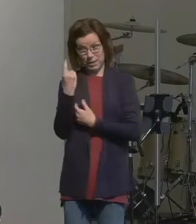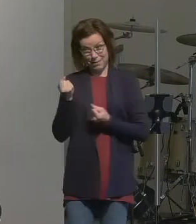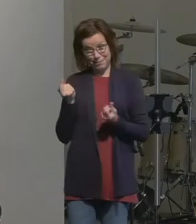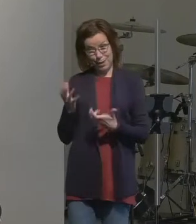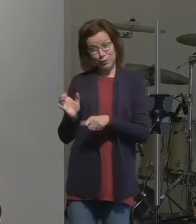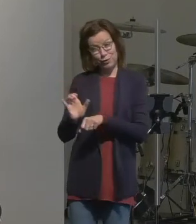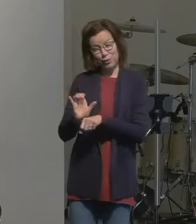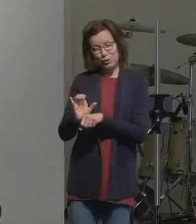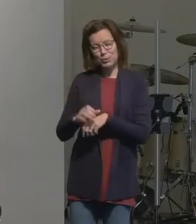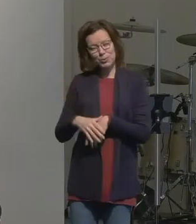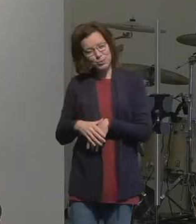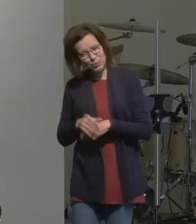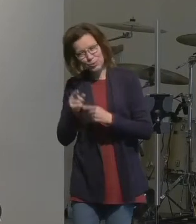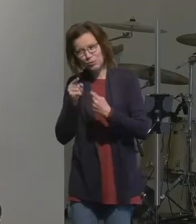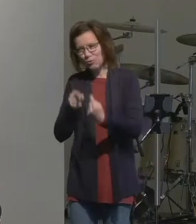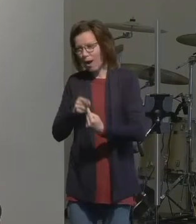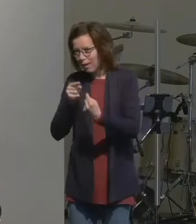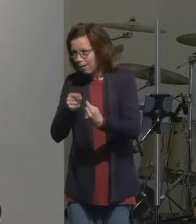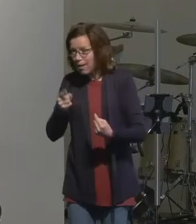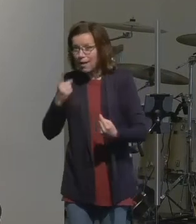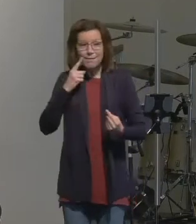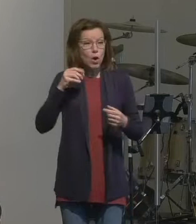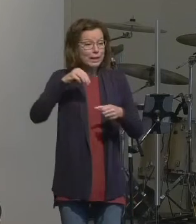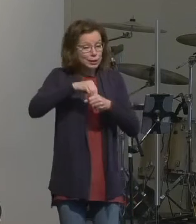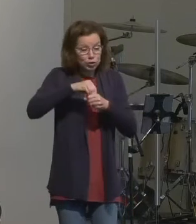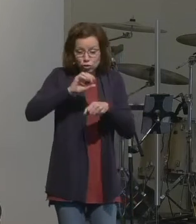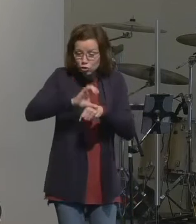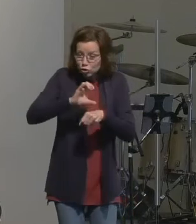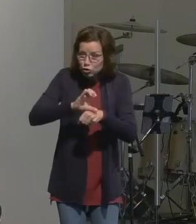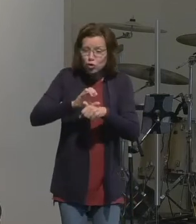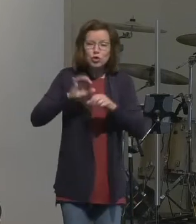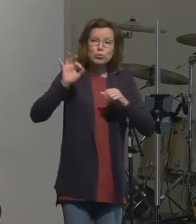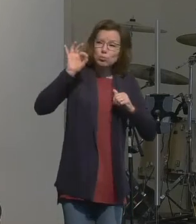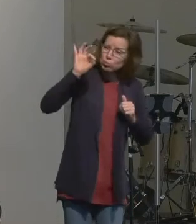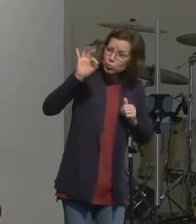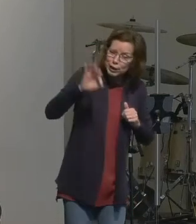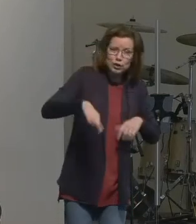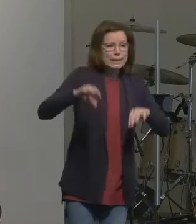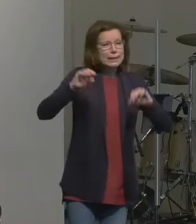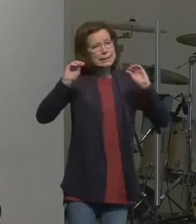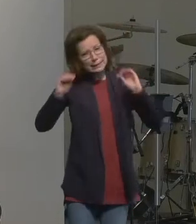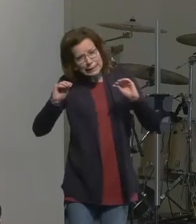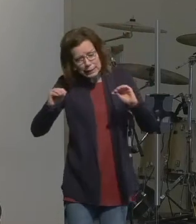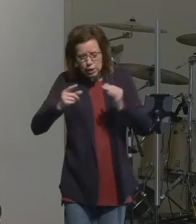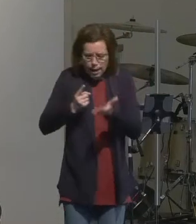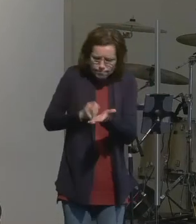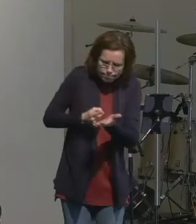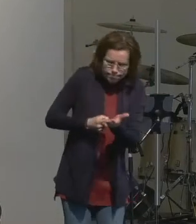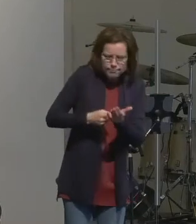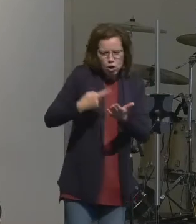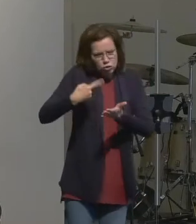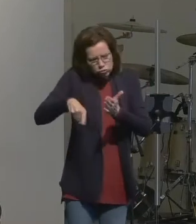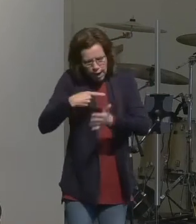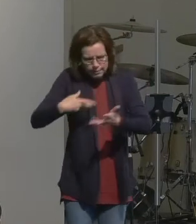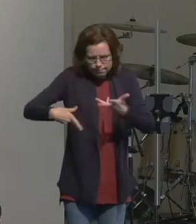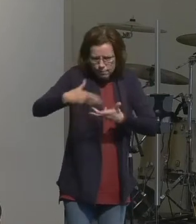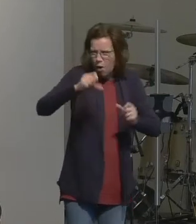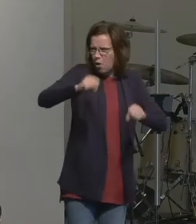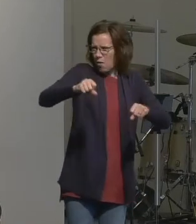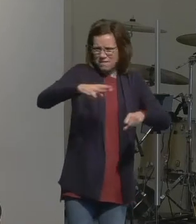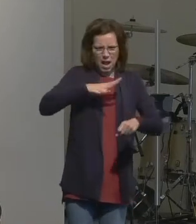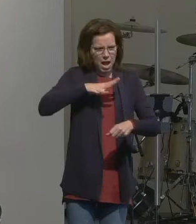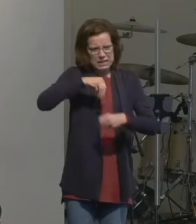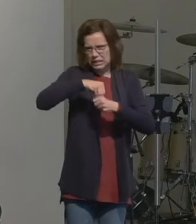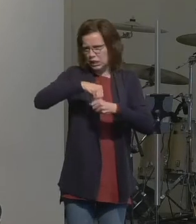preaching and teaching and correcting one another in the sanctuaries or in the buildings of the churches but we spend very little time